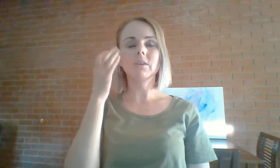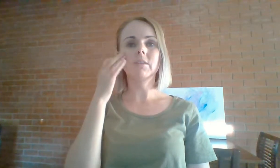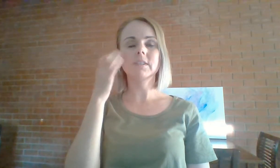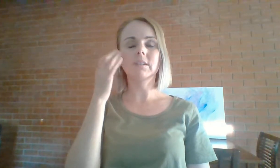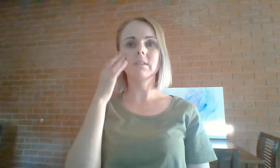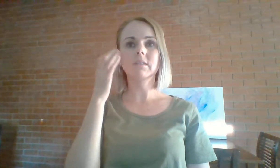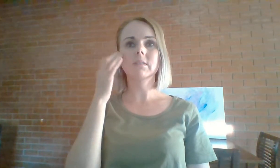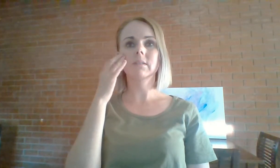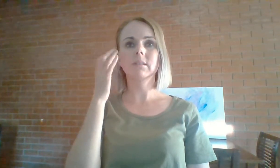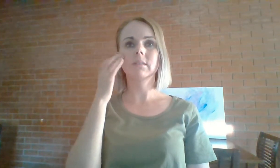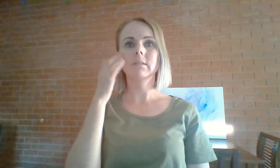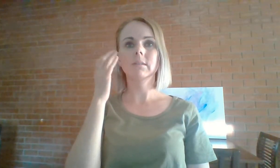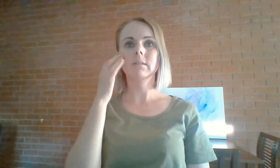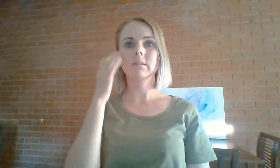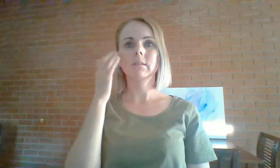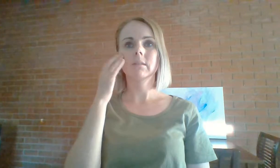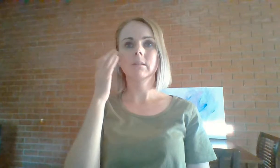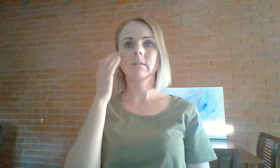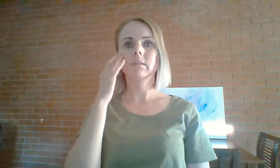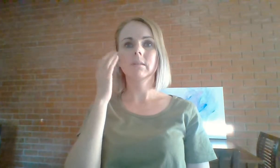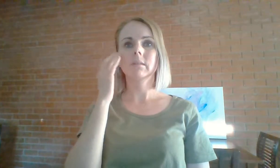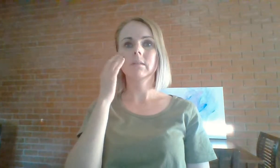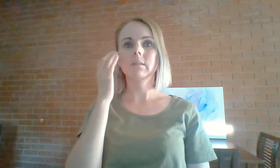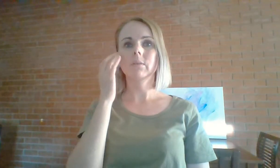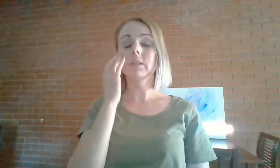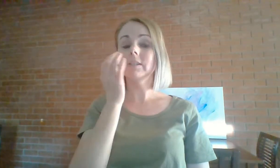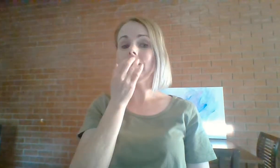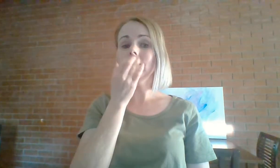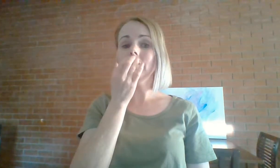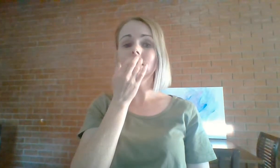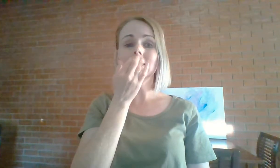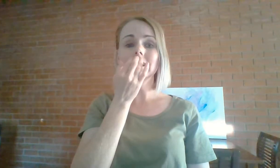nervousness and all these yucky feelings.